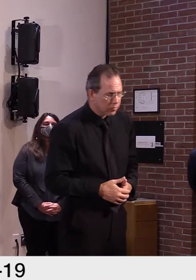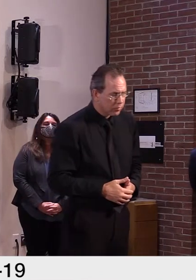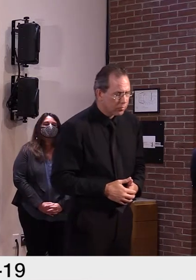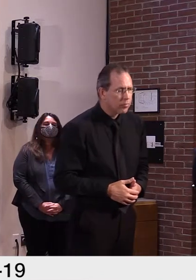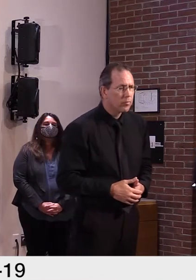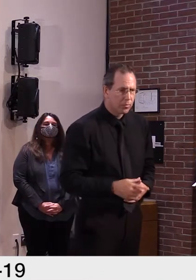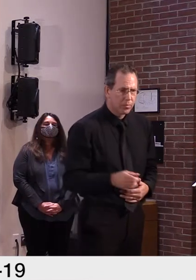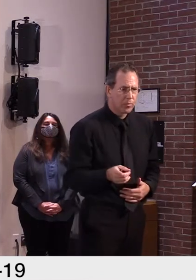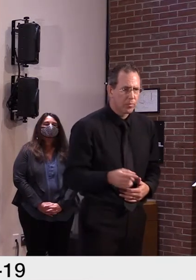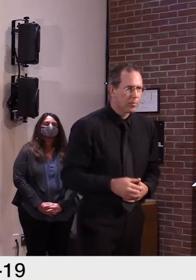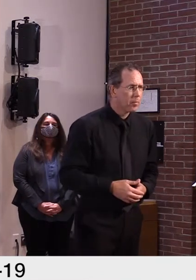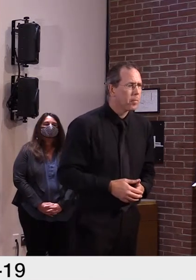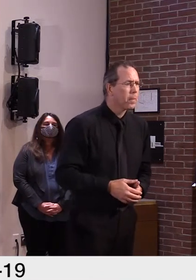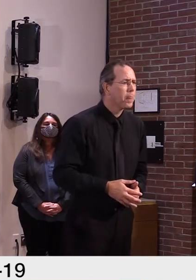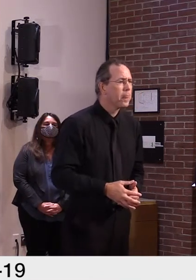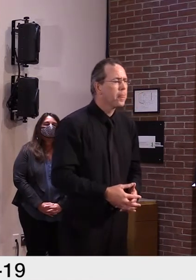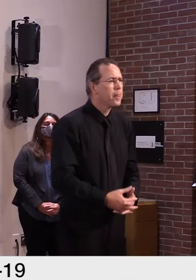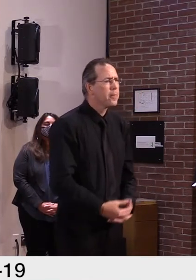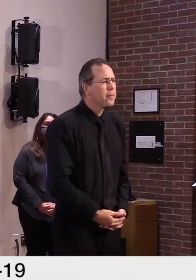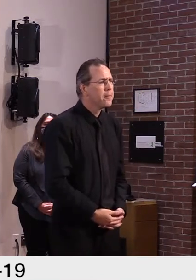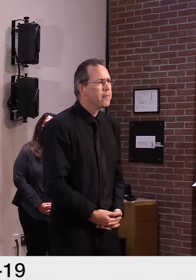Good morning. Governor,